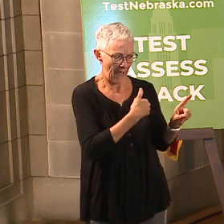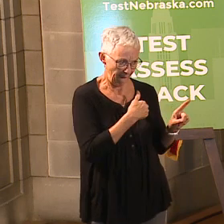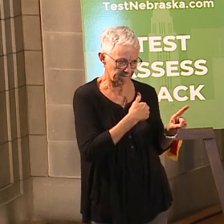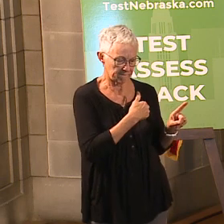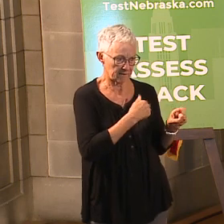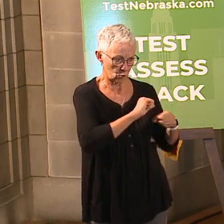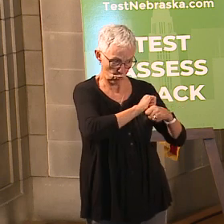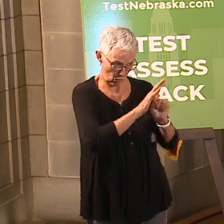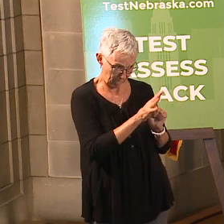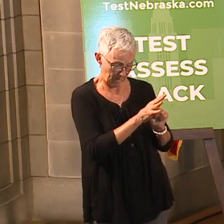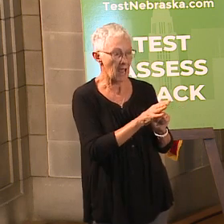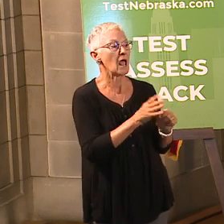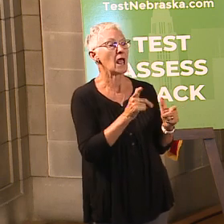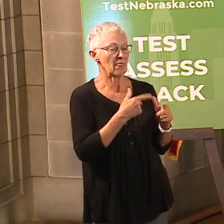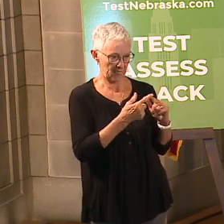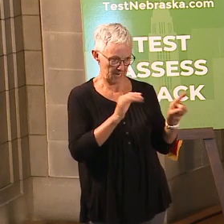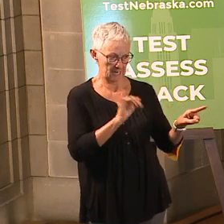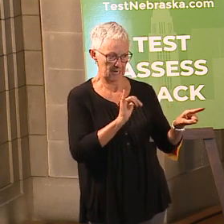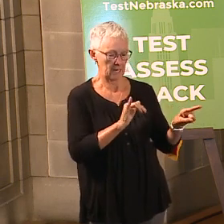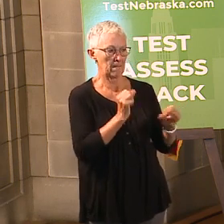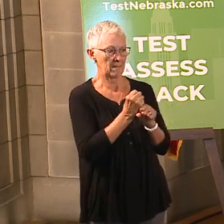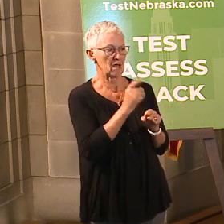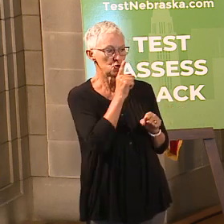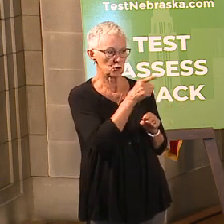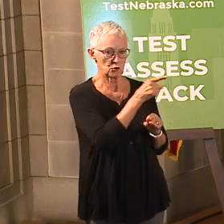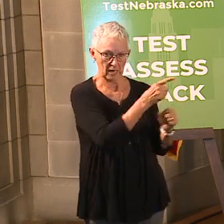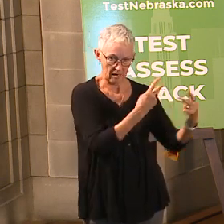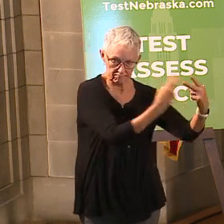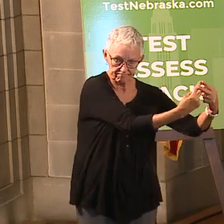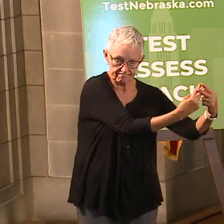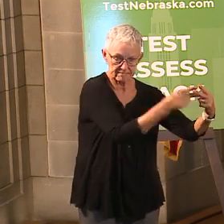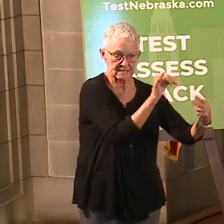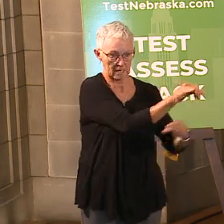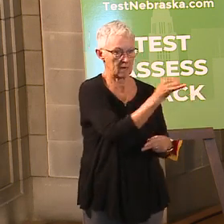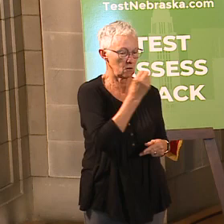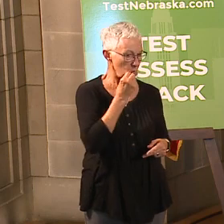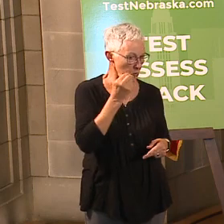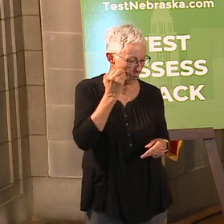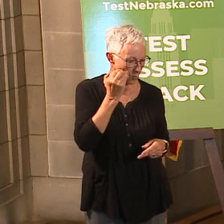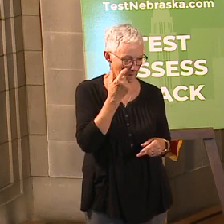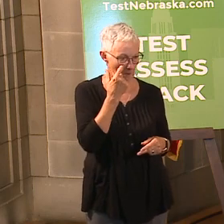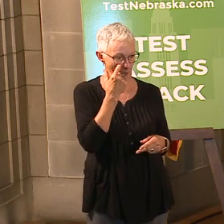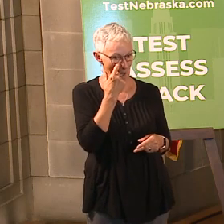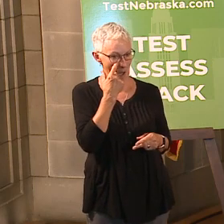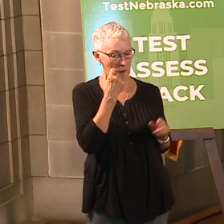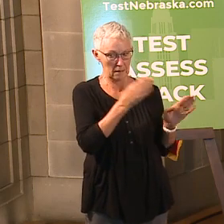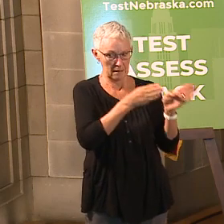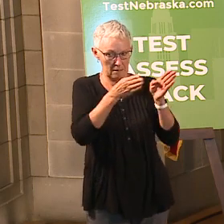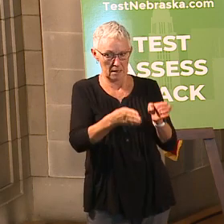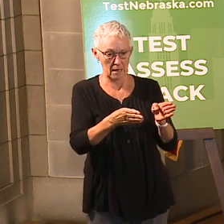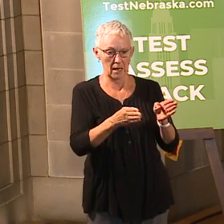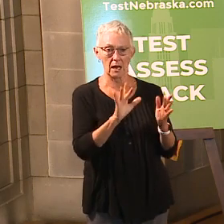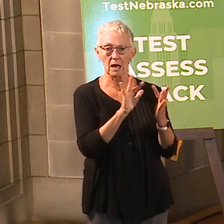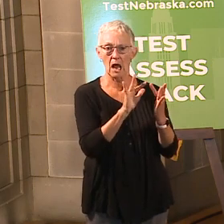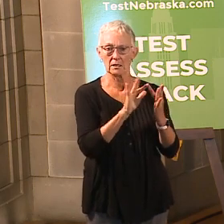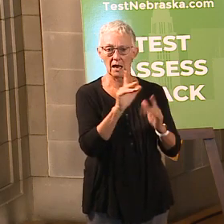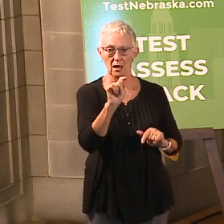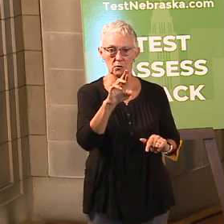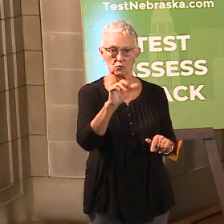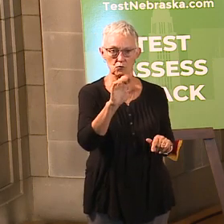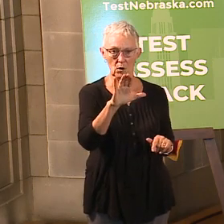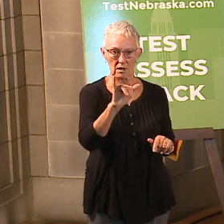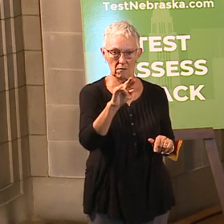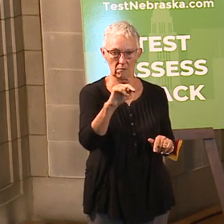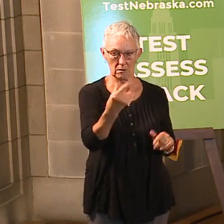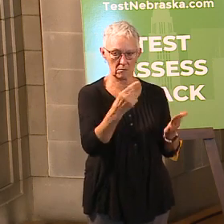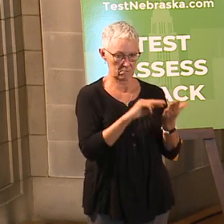the goal is to find, make sure they stay home and isolate. Then you've got the contact tracing to find out who all they've been in